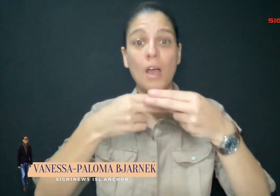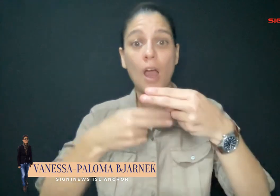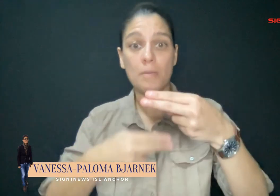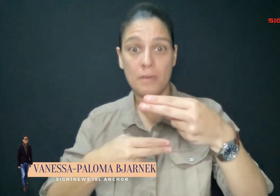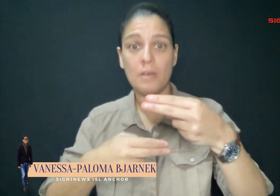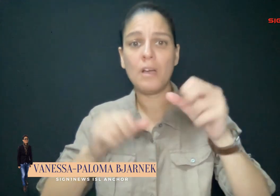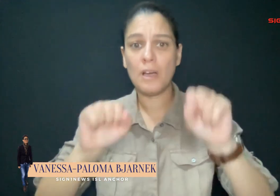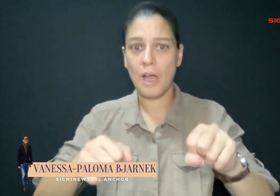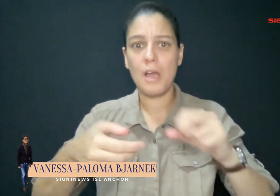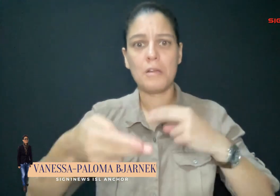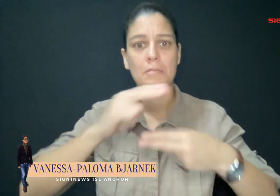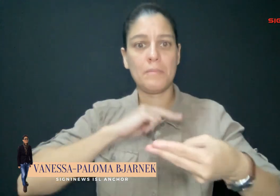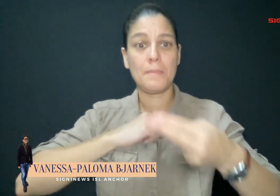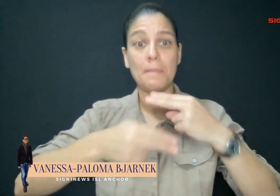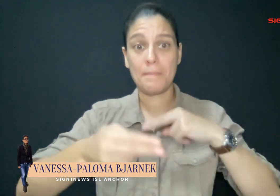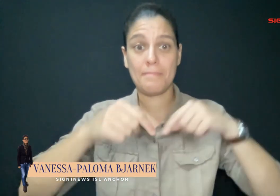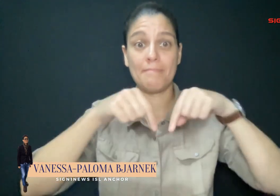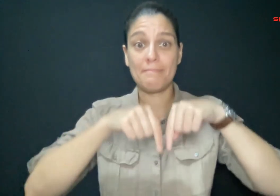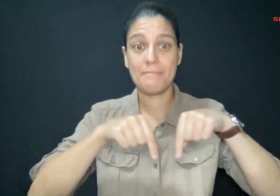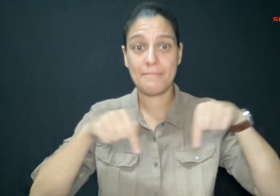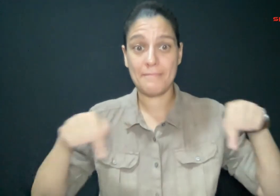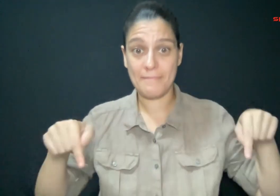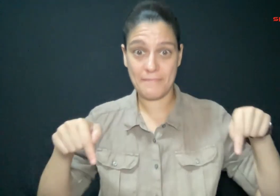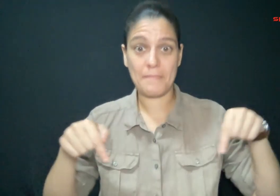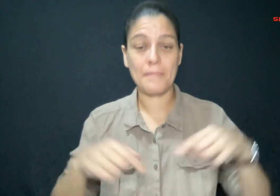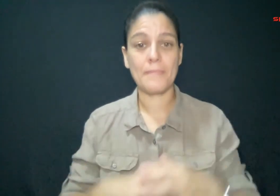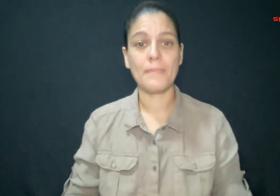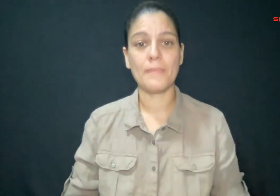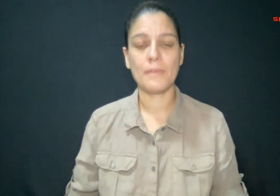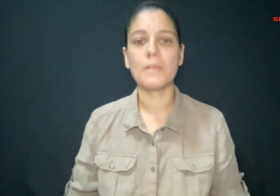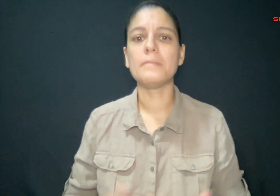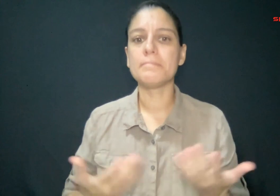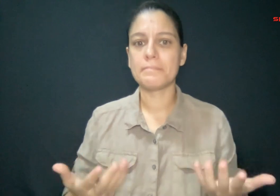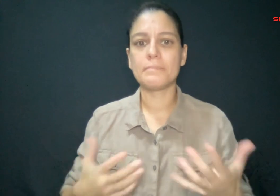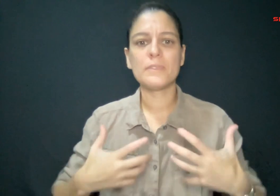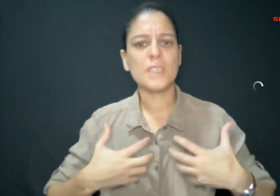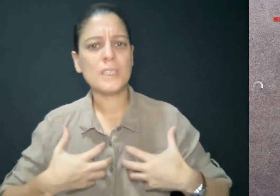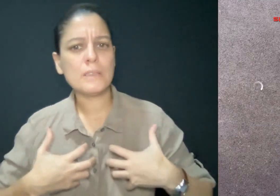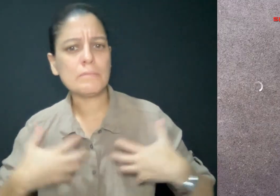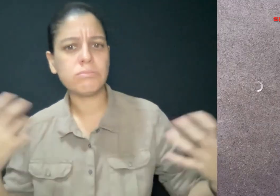headlines today. If you post an interesting comment about this update, we may add it at the bottom of the screen.